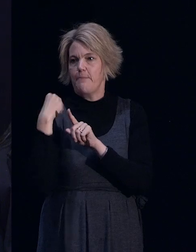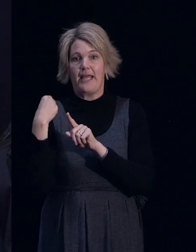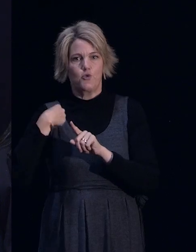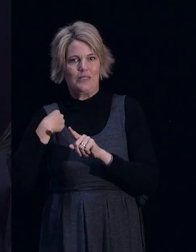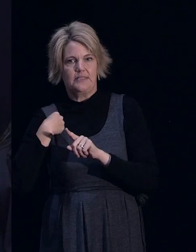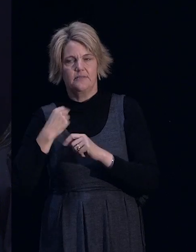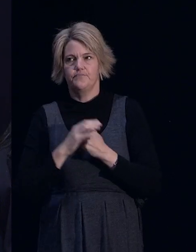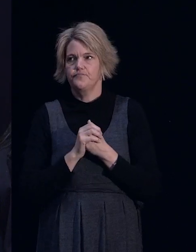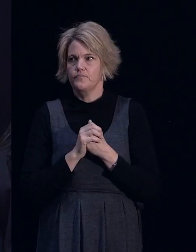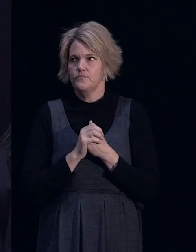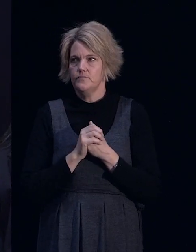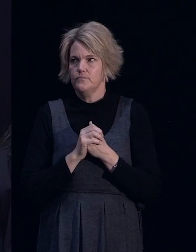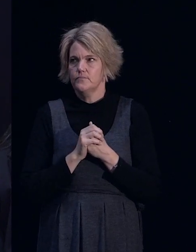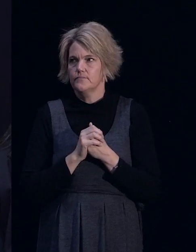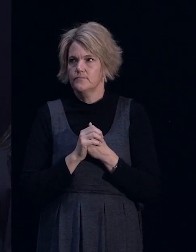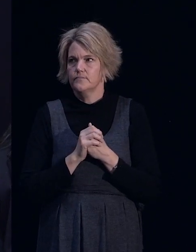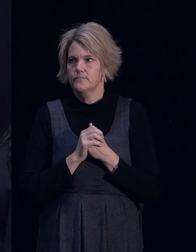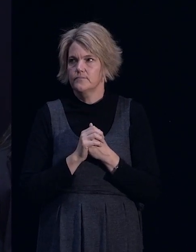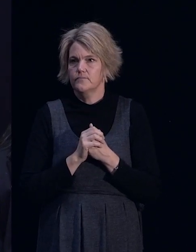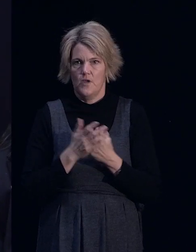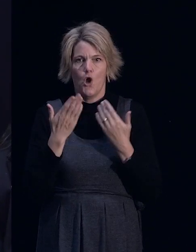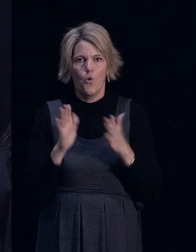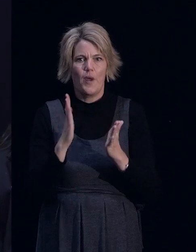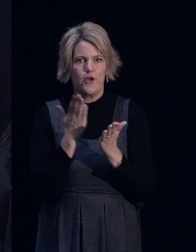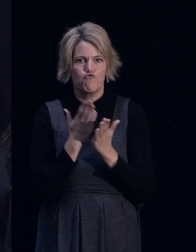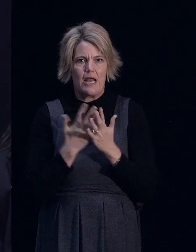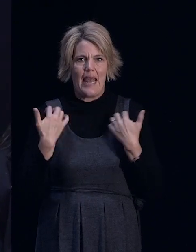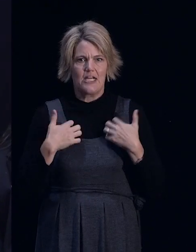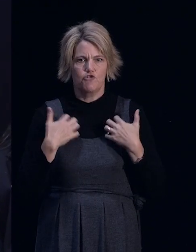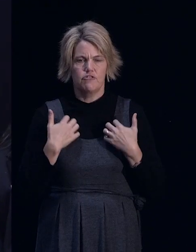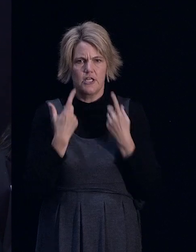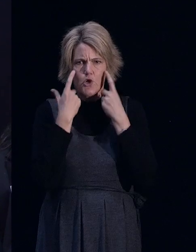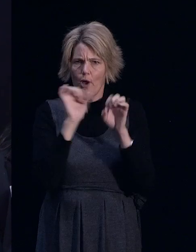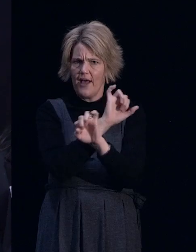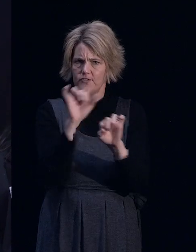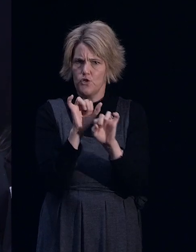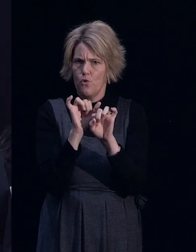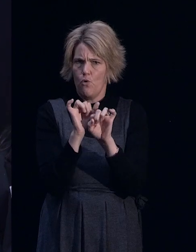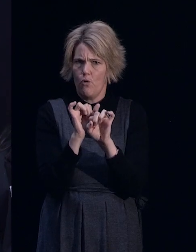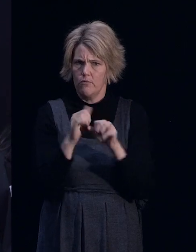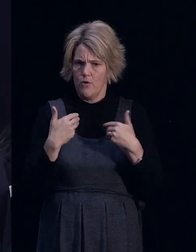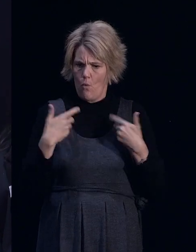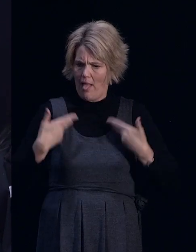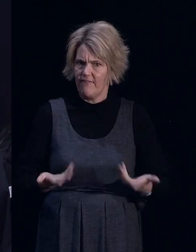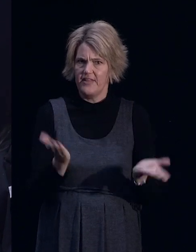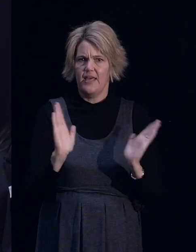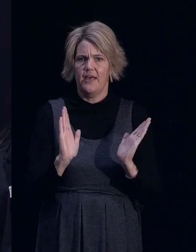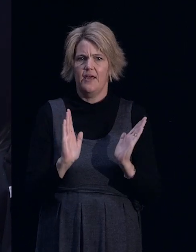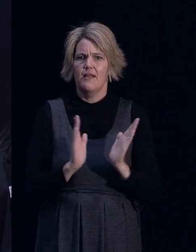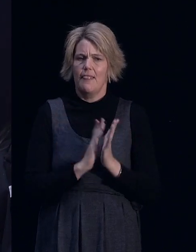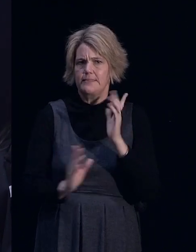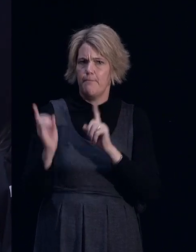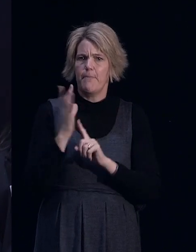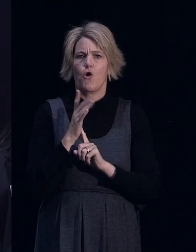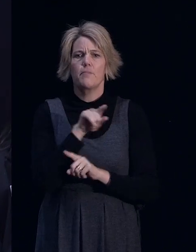So we're really interested to look after your welfare. It's paramount, I think, that the money's